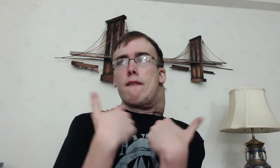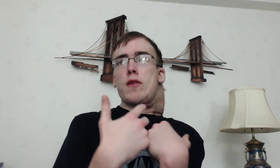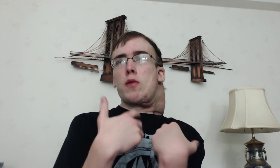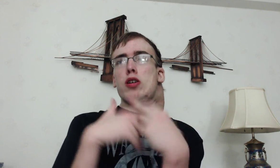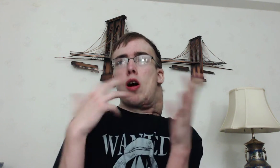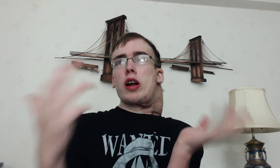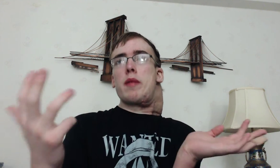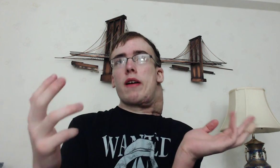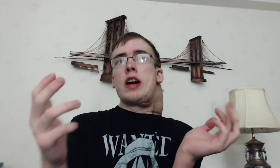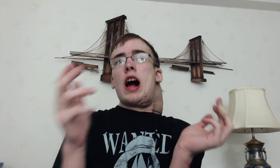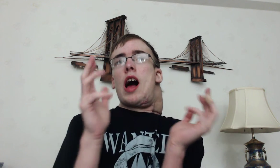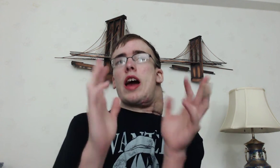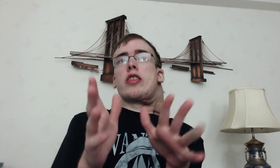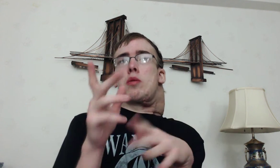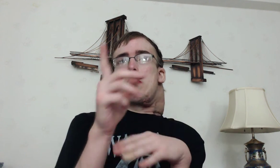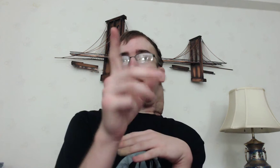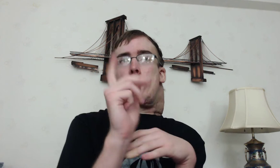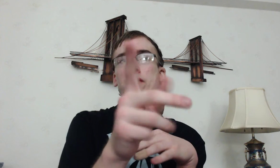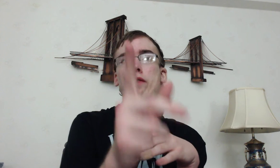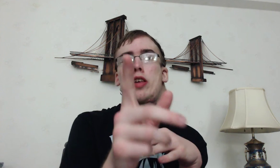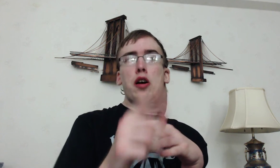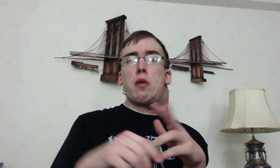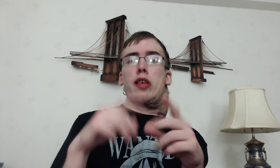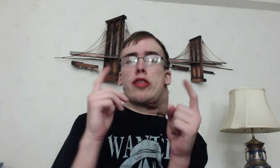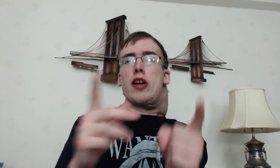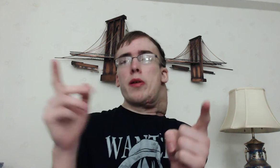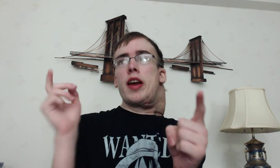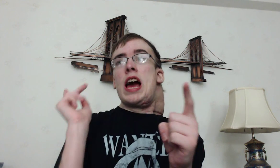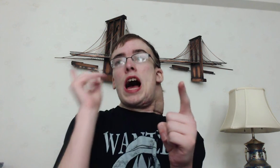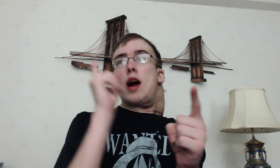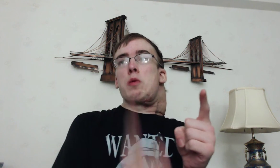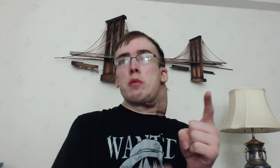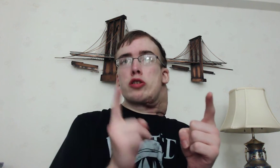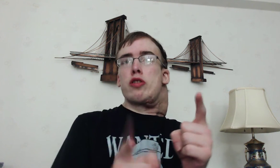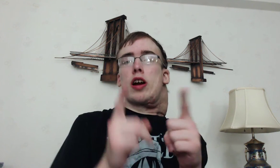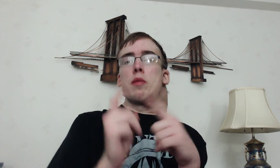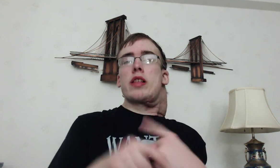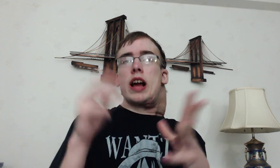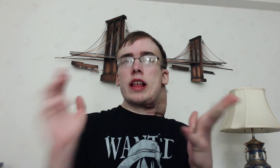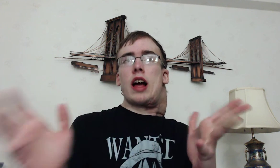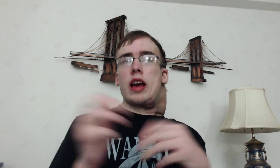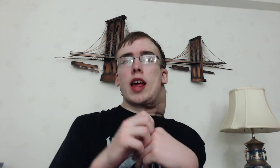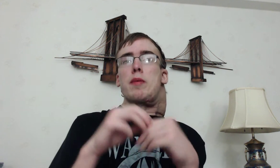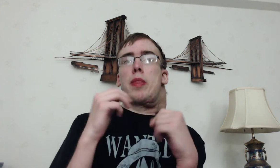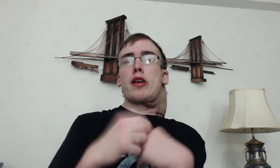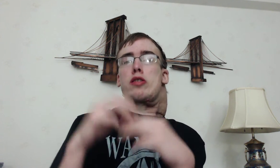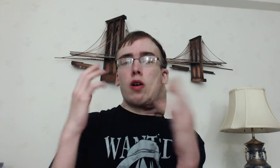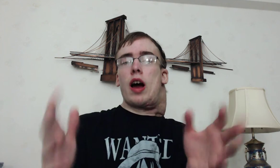but we're talking about I asked you one of my first video with a theory on what would trigger the second time skip and the straw hat